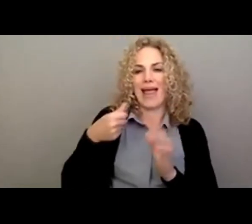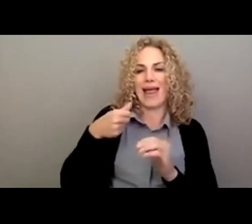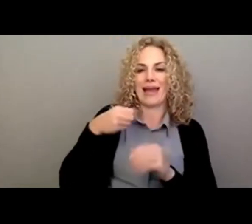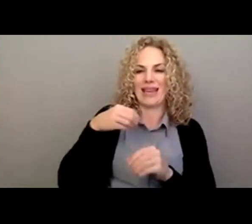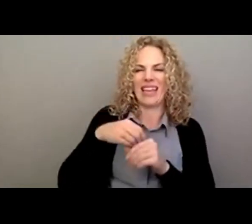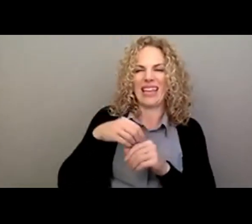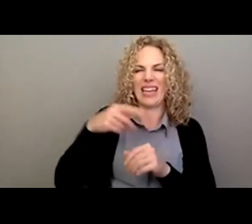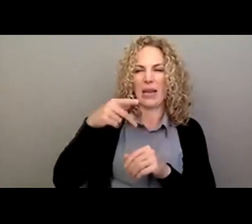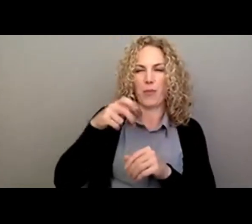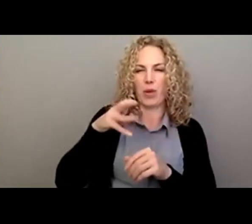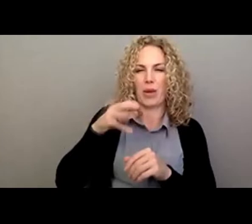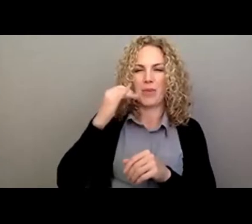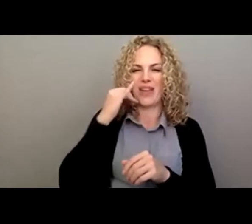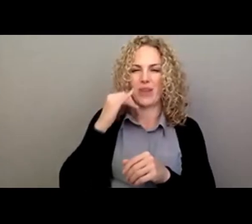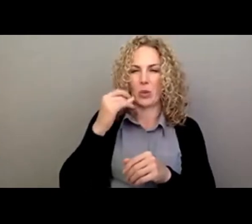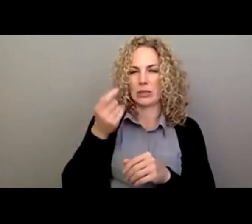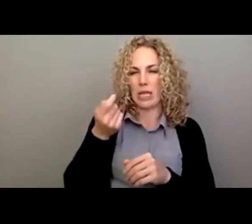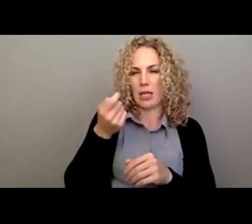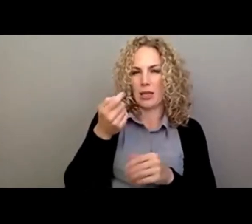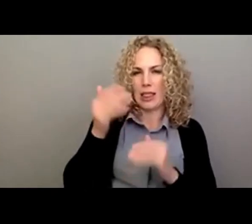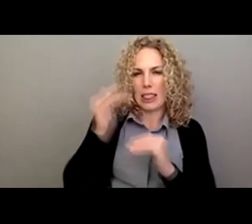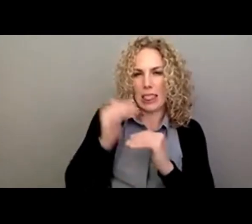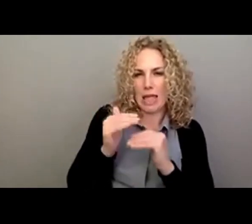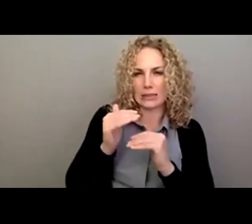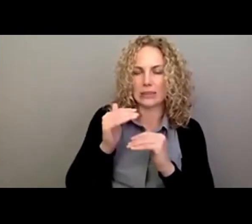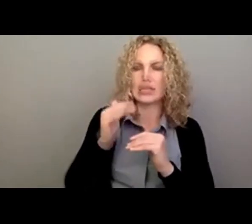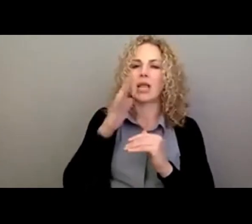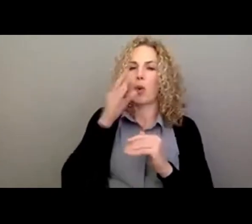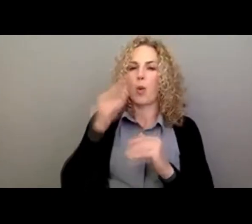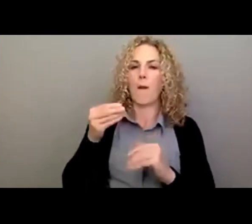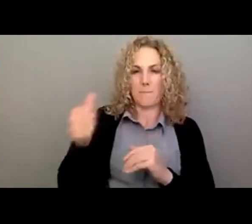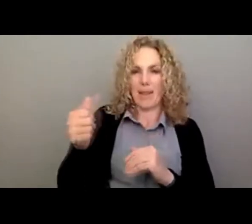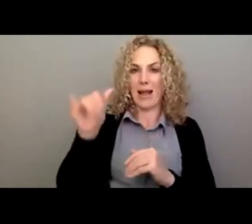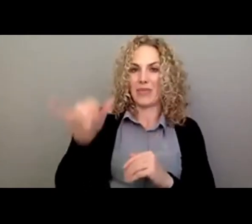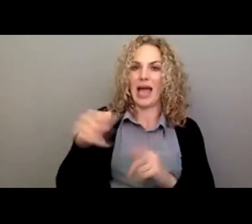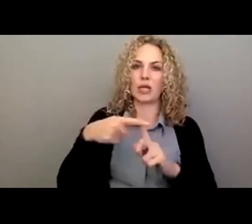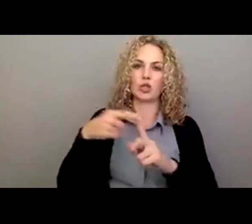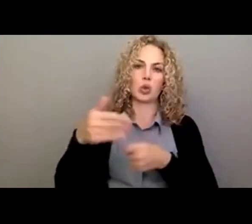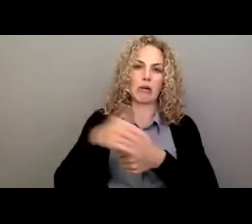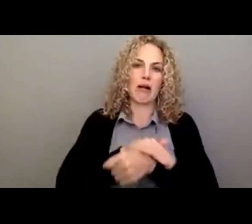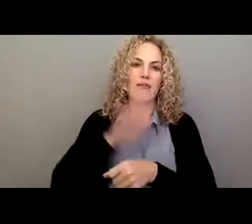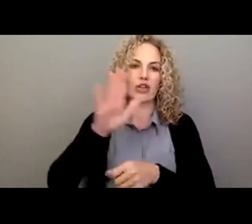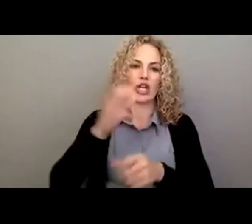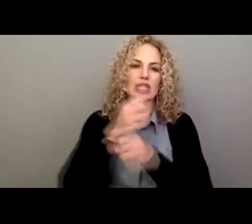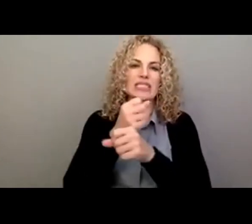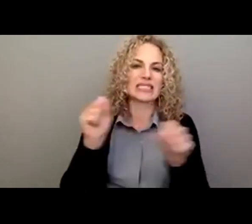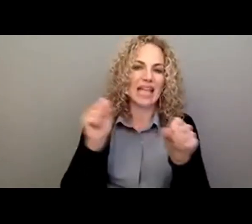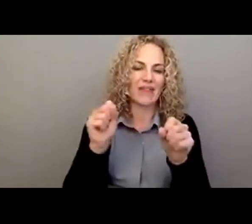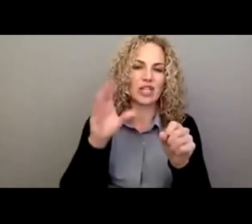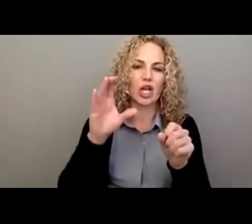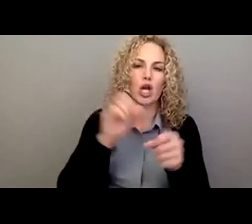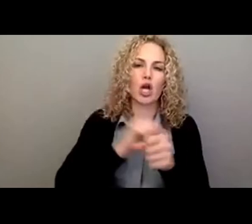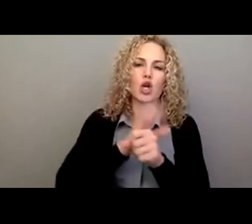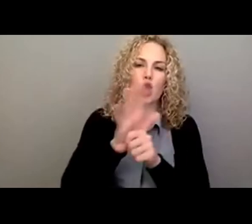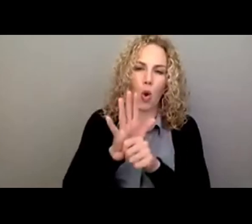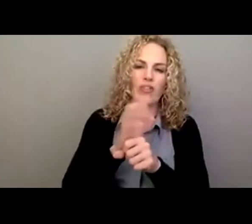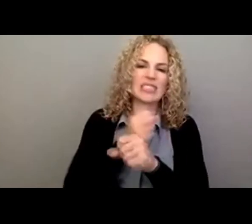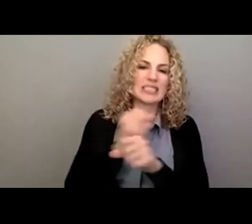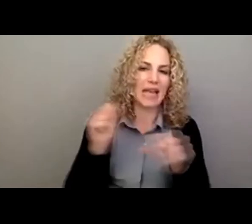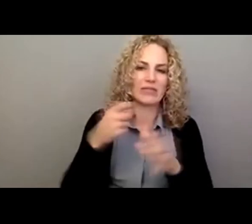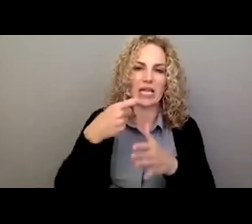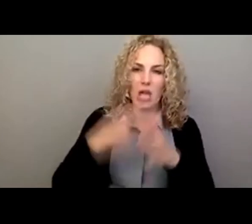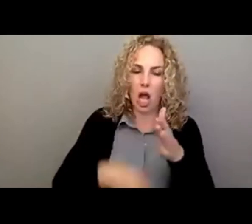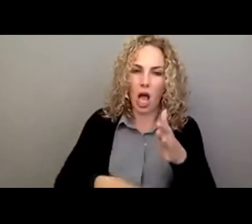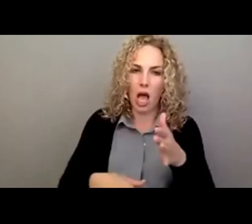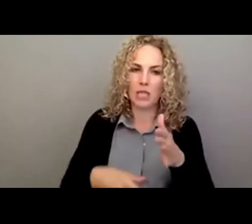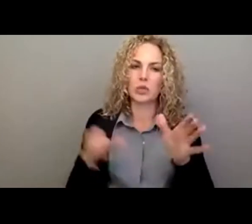a smaller number. And we would pay them that in order to cover their safety-related, COVID safety-related costs. We did that